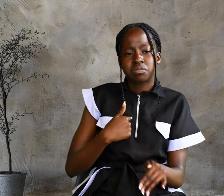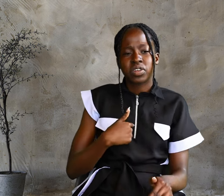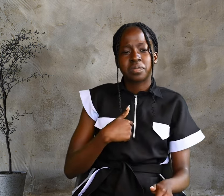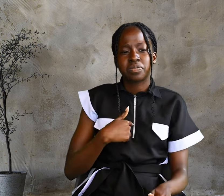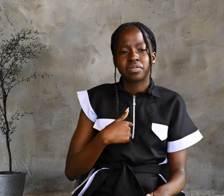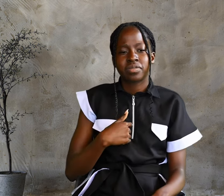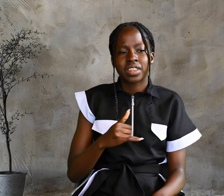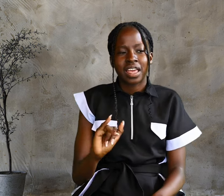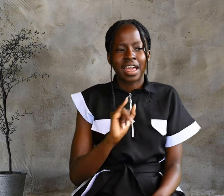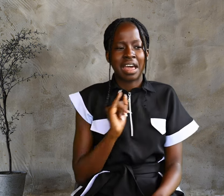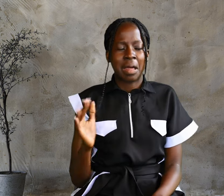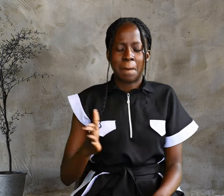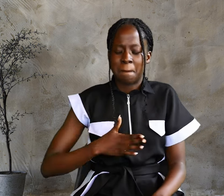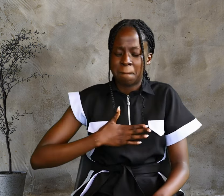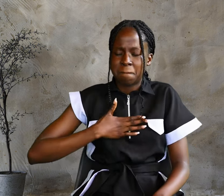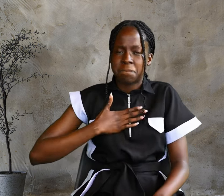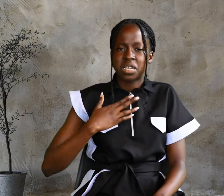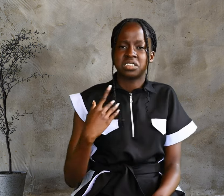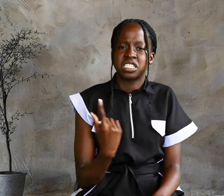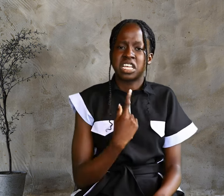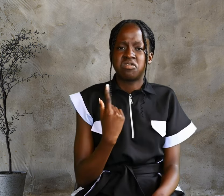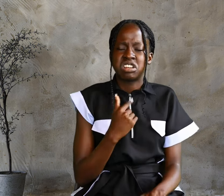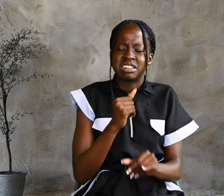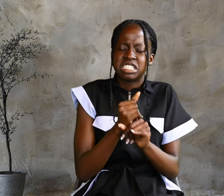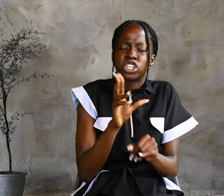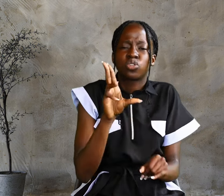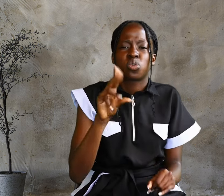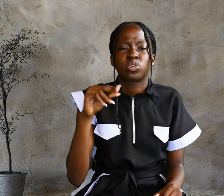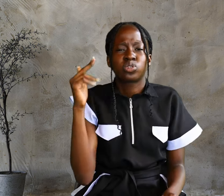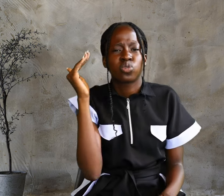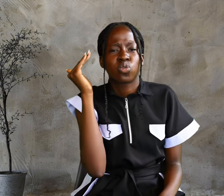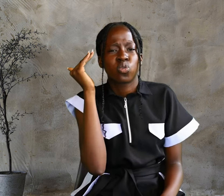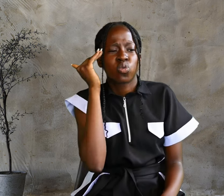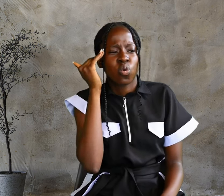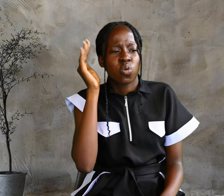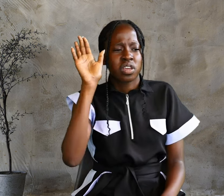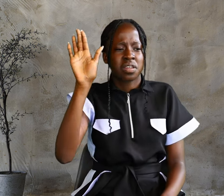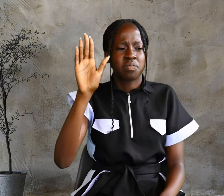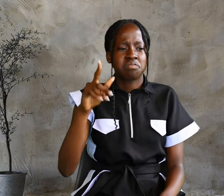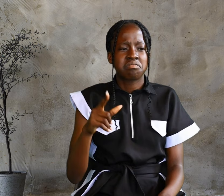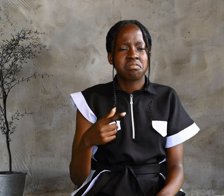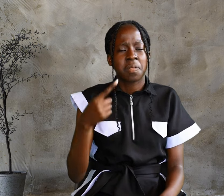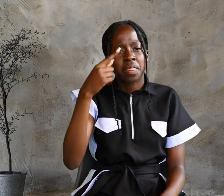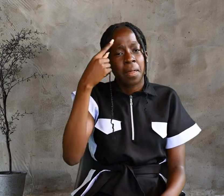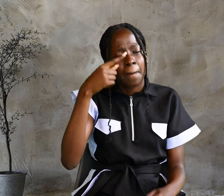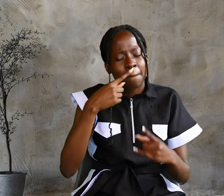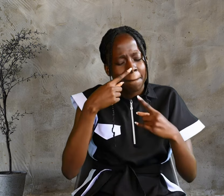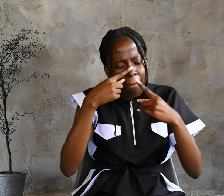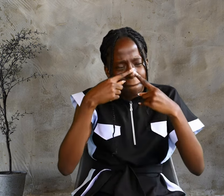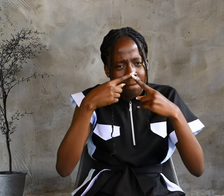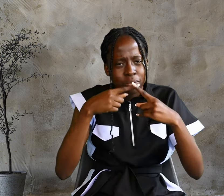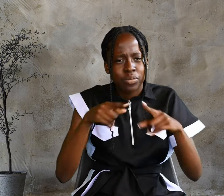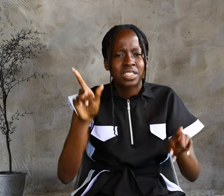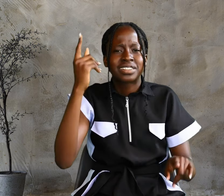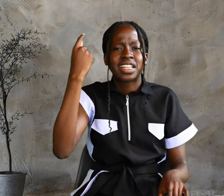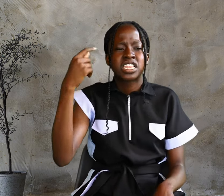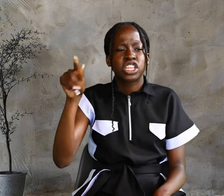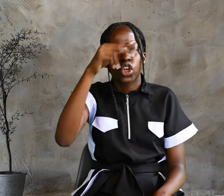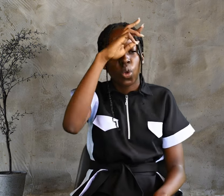I myself did not know him. But the reason I came baptizing